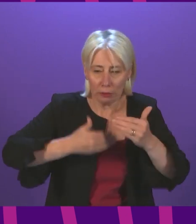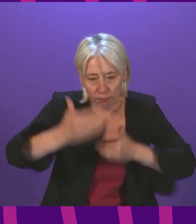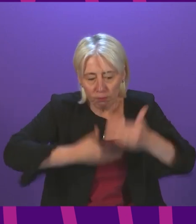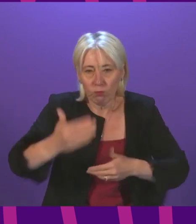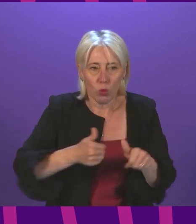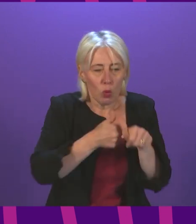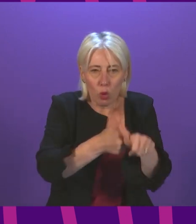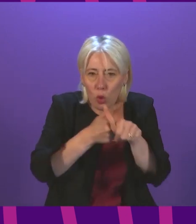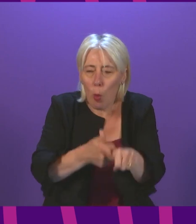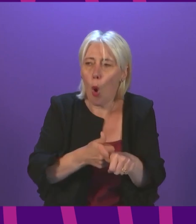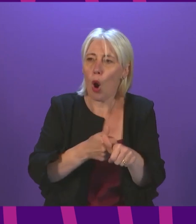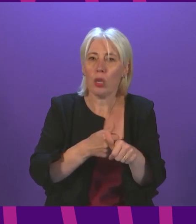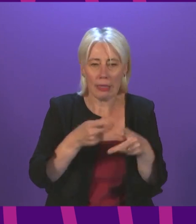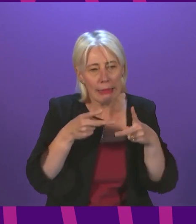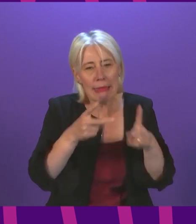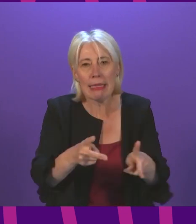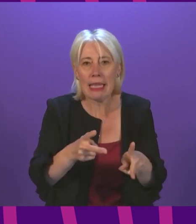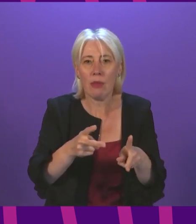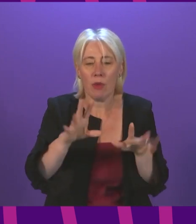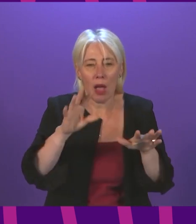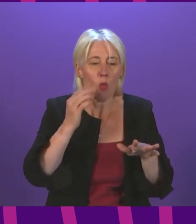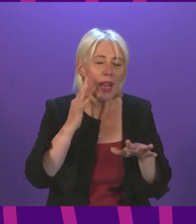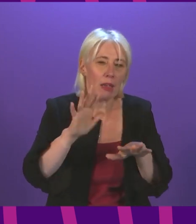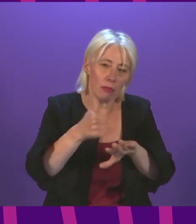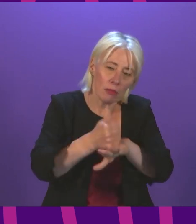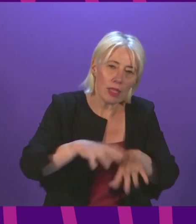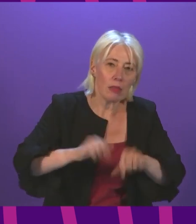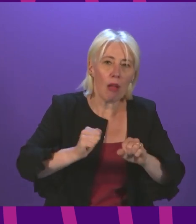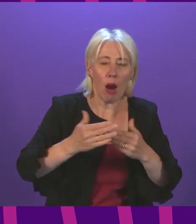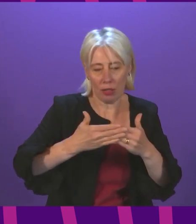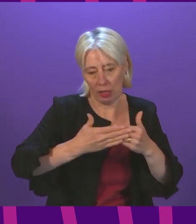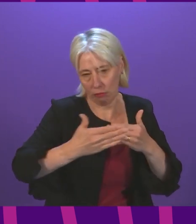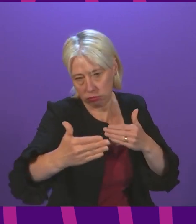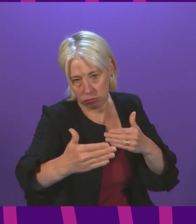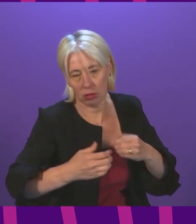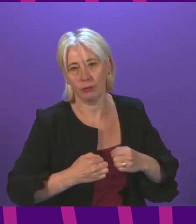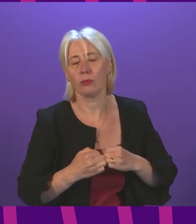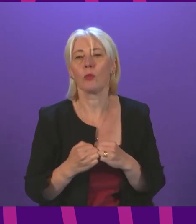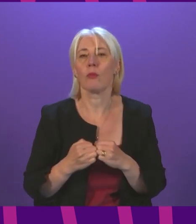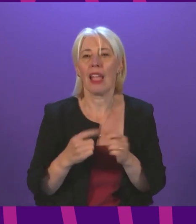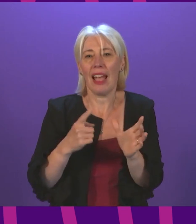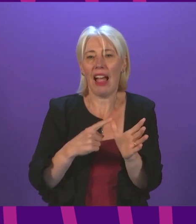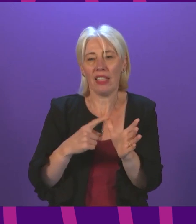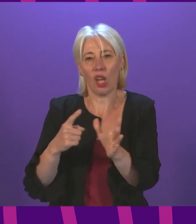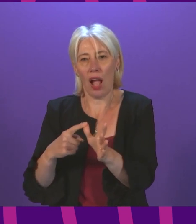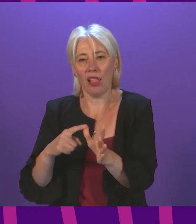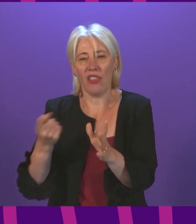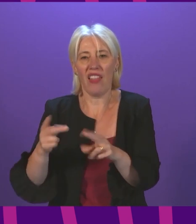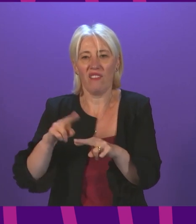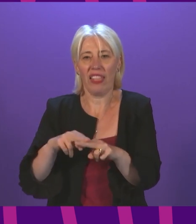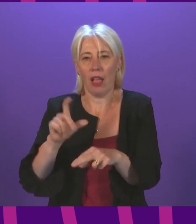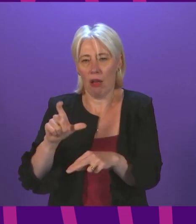support them as the scheme comes into force and as it develops in the weeks ahead alistair allen to be followed by finley carson